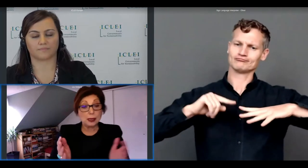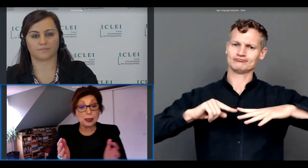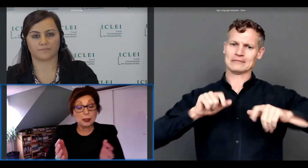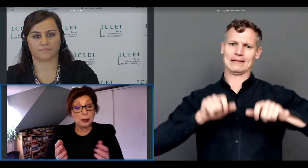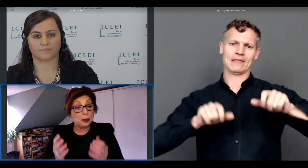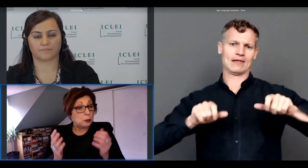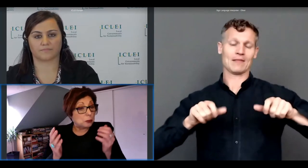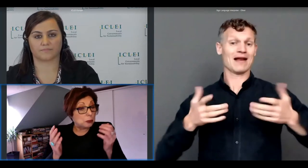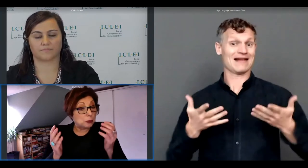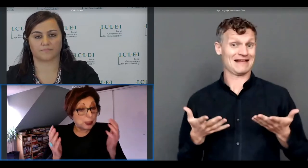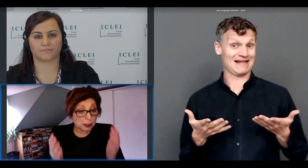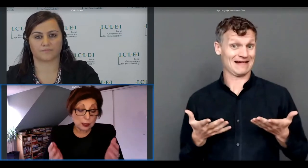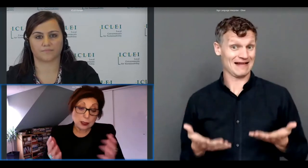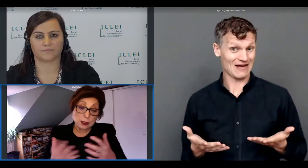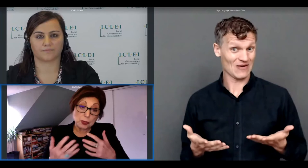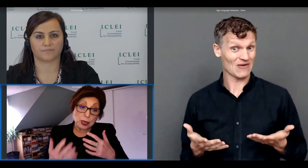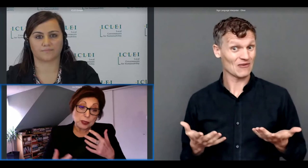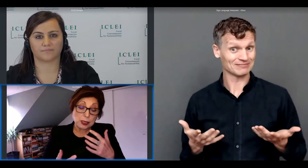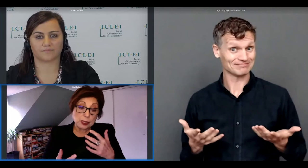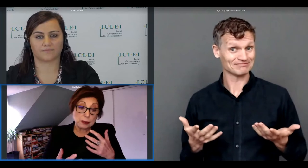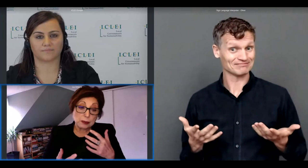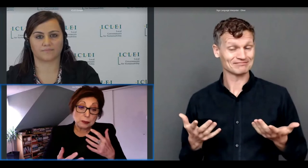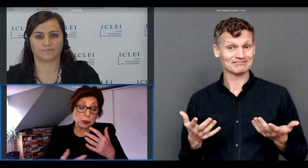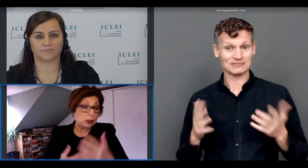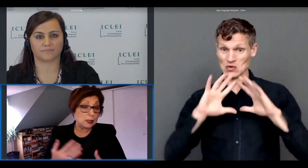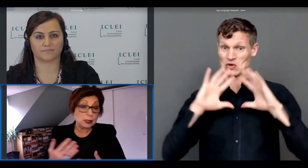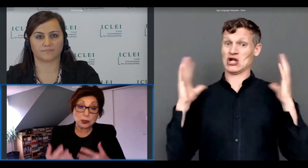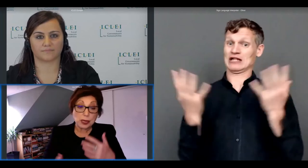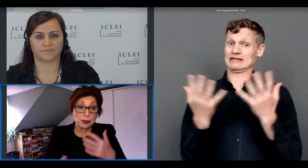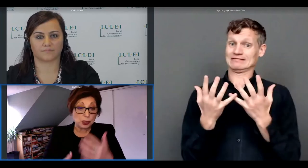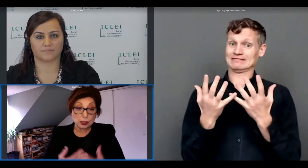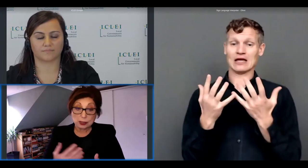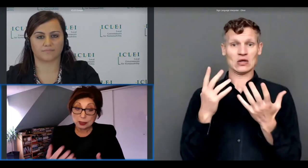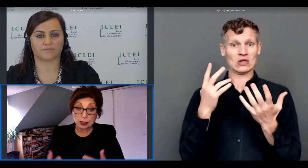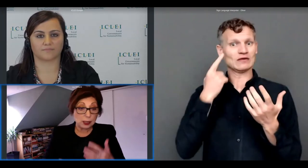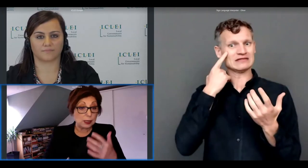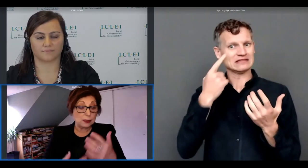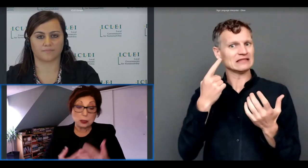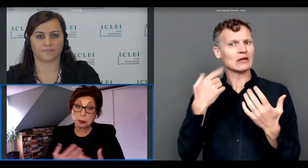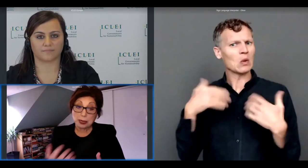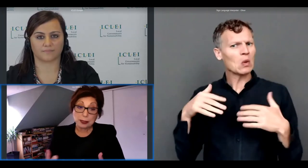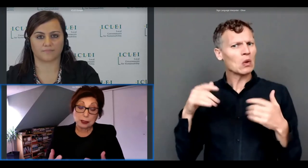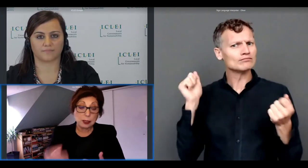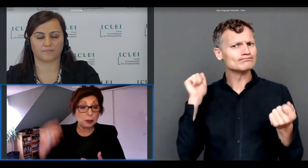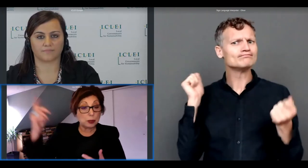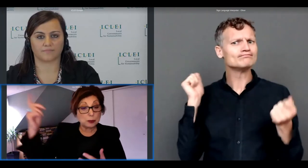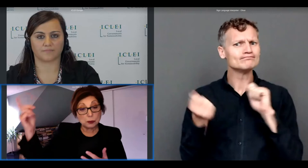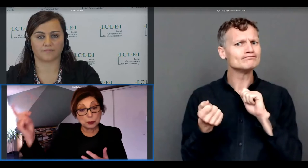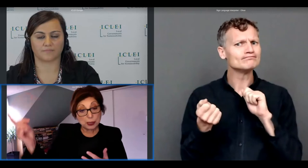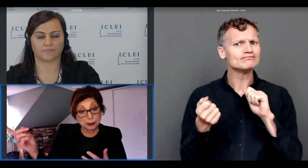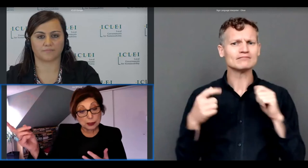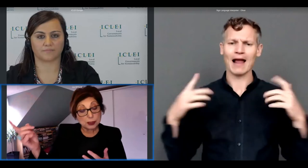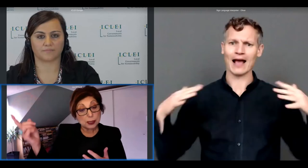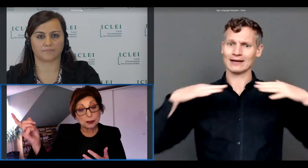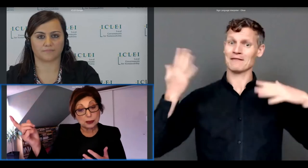we in a sense we have seen progressive changes in in this balance what what